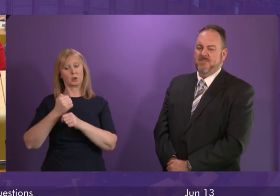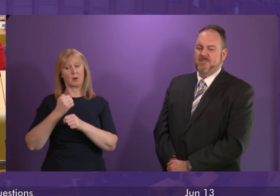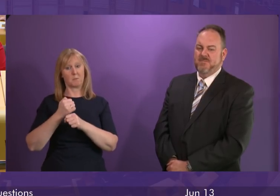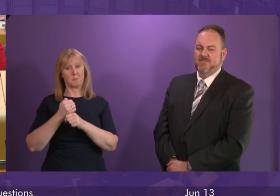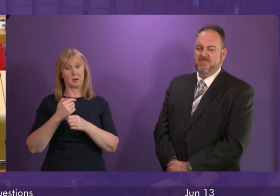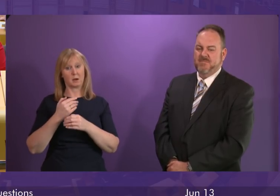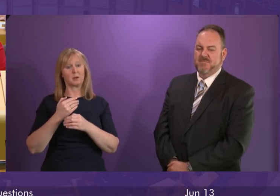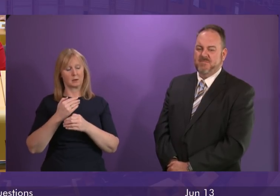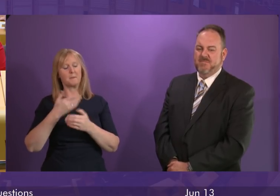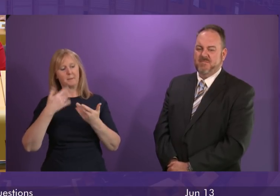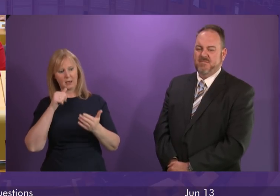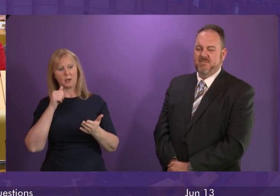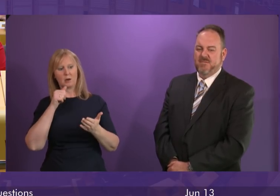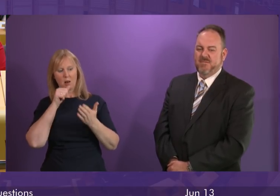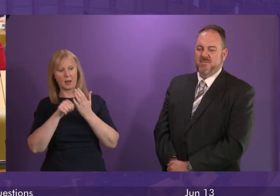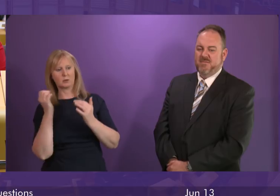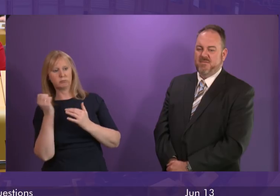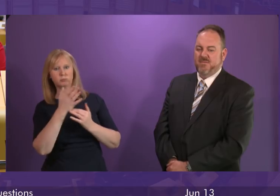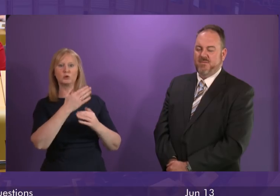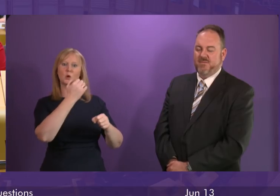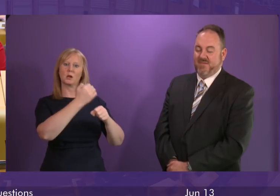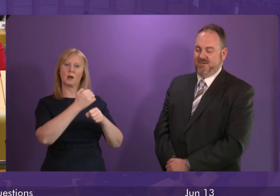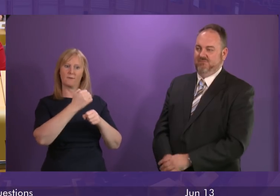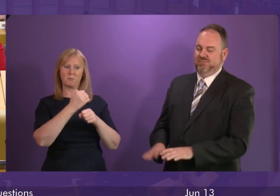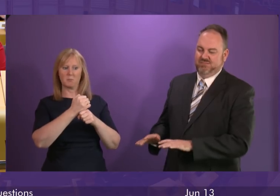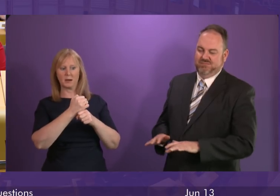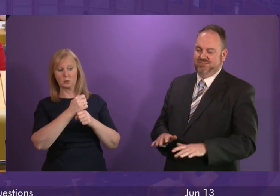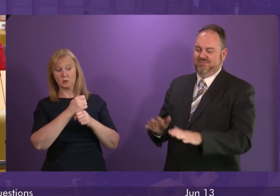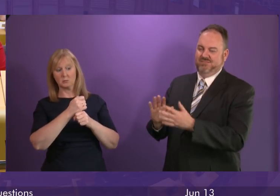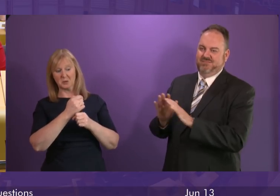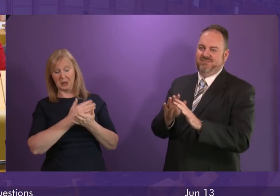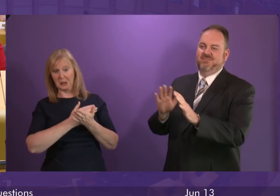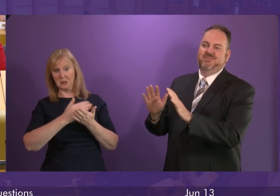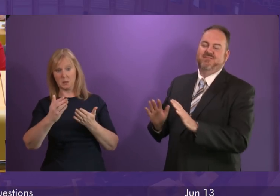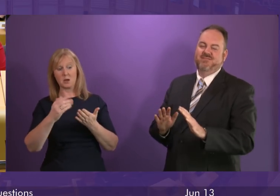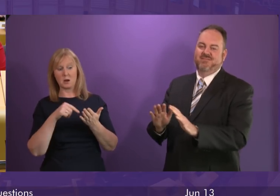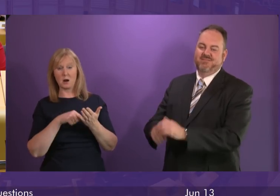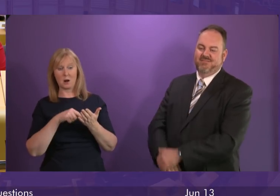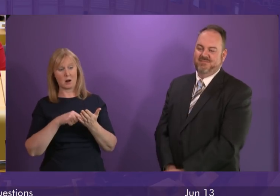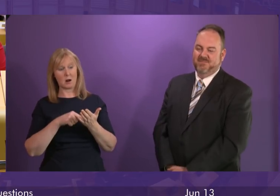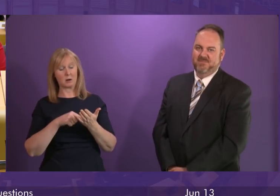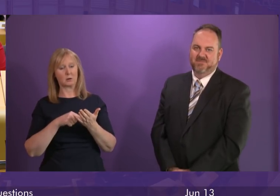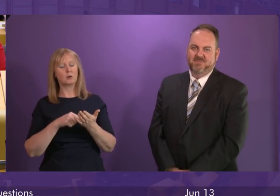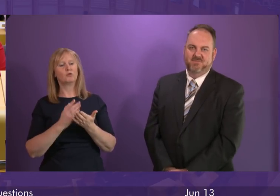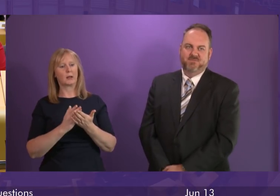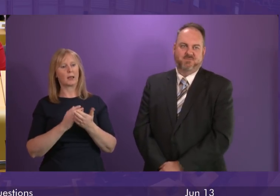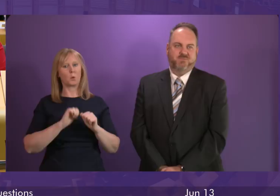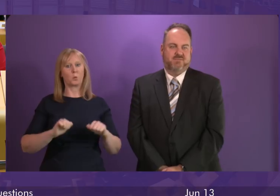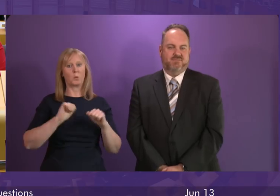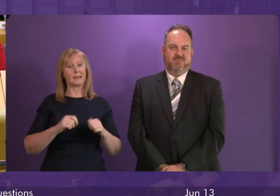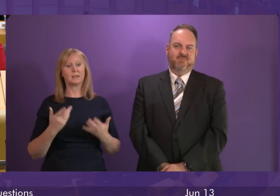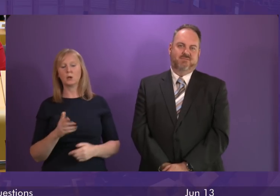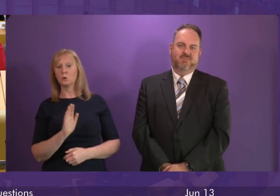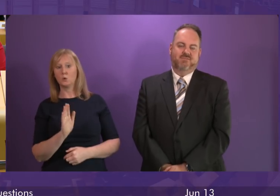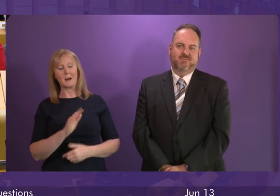understand it, has already written to the government on this matter, making clear our... So we haven't waited until today.